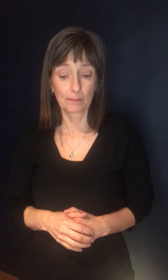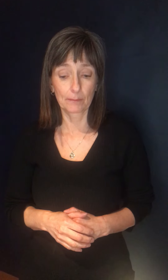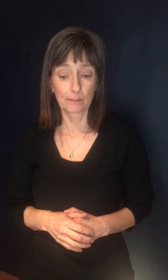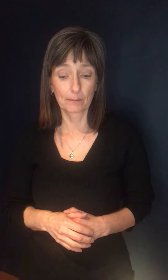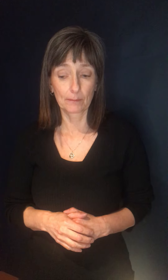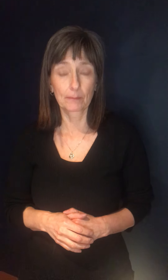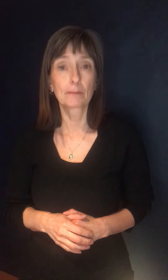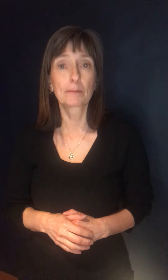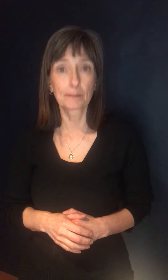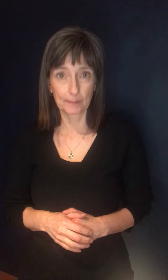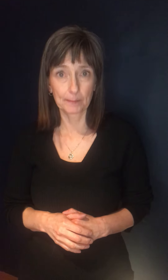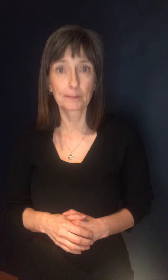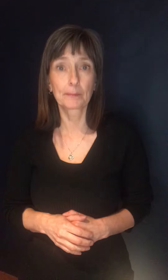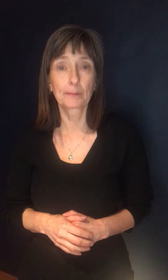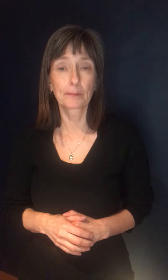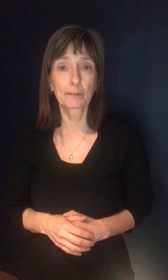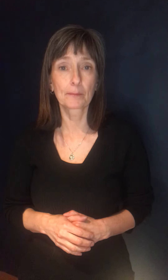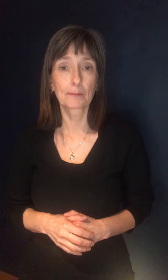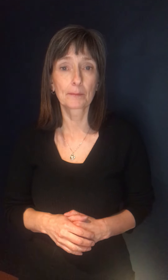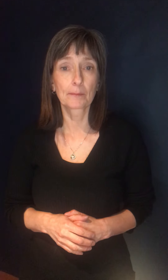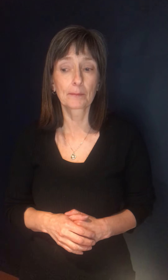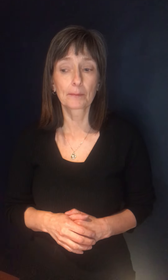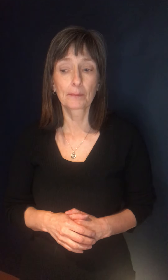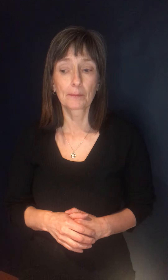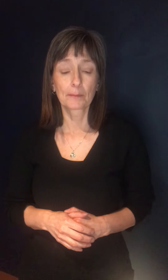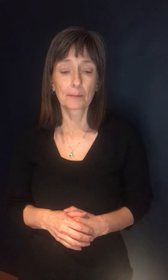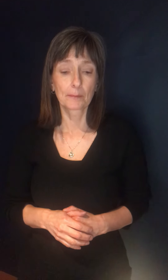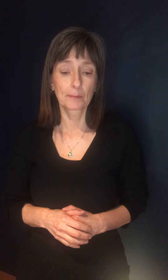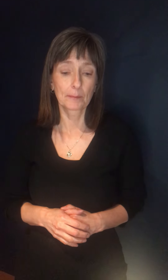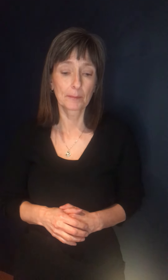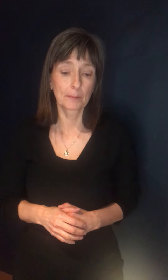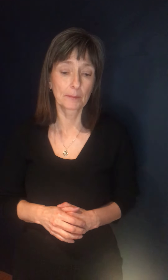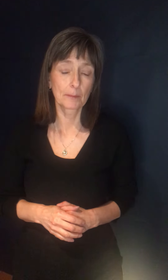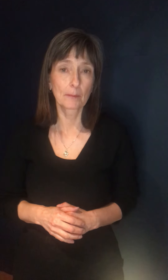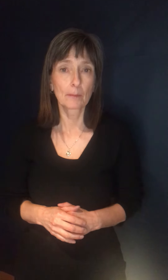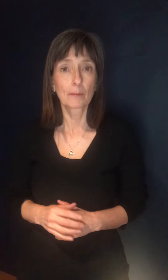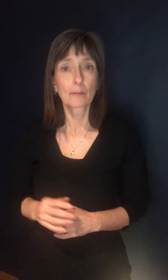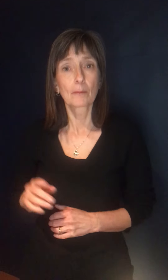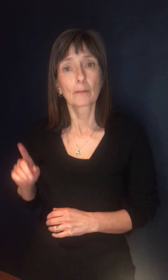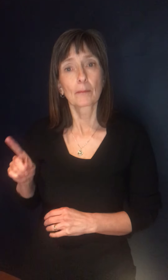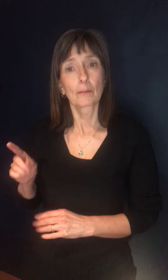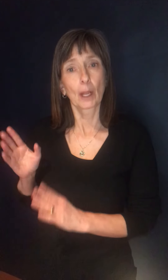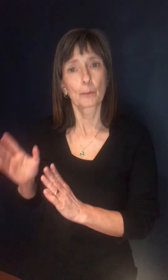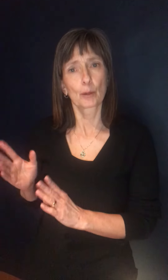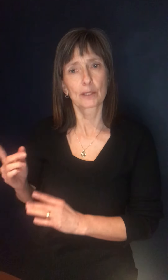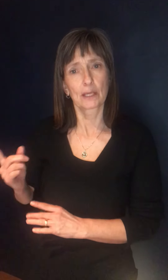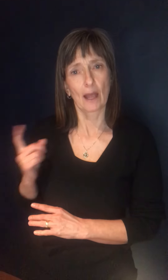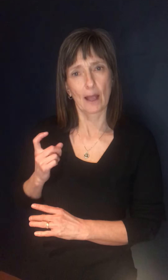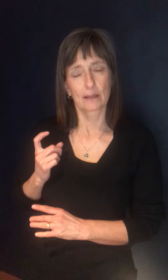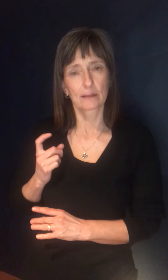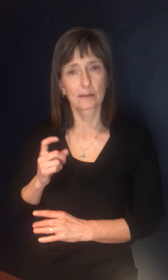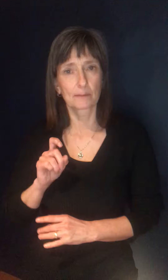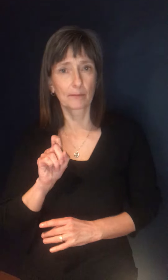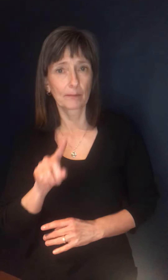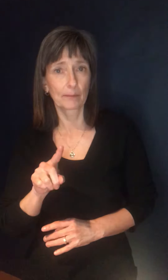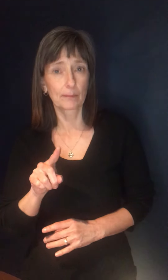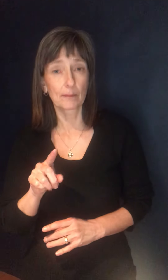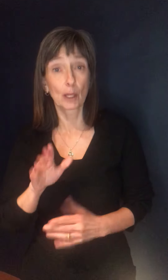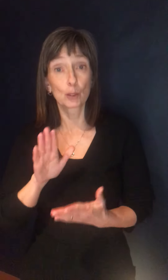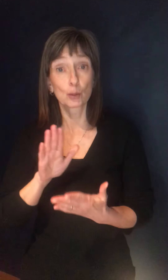Yes, um, I have a question from, uh, from someone who is wondering about, uh, uh, mask wearing at school versus in